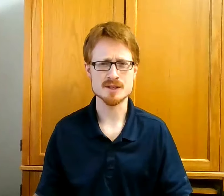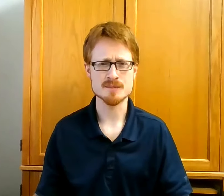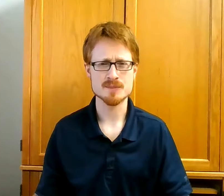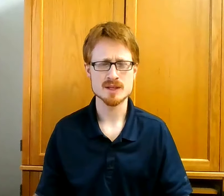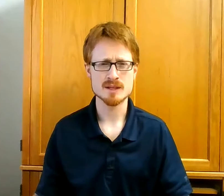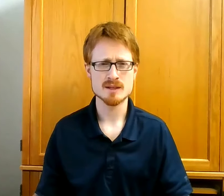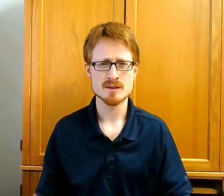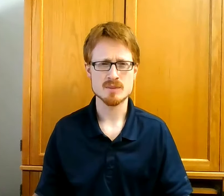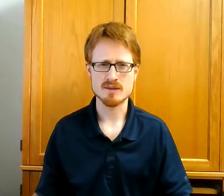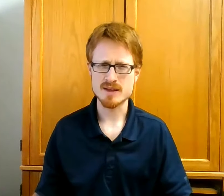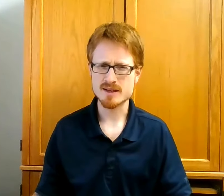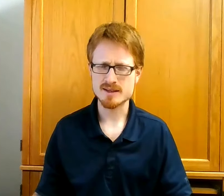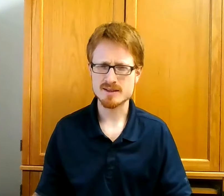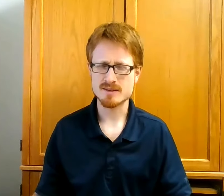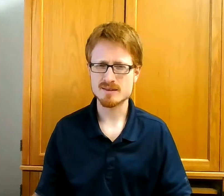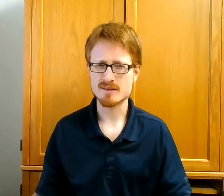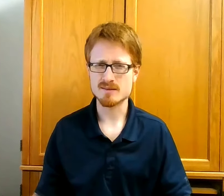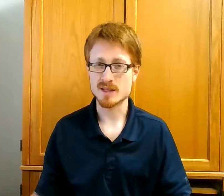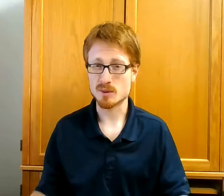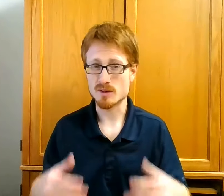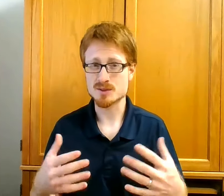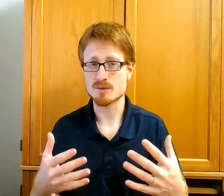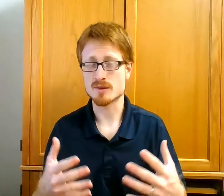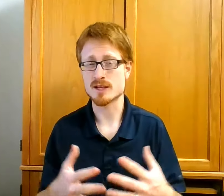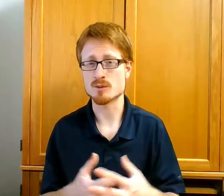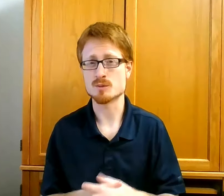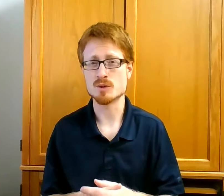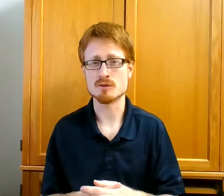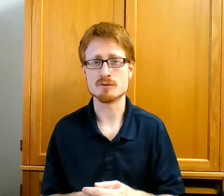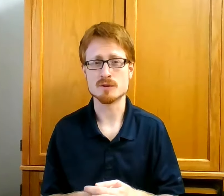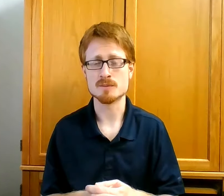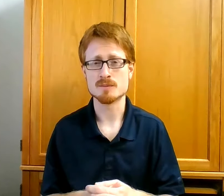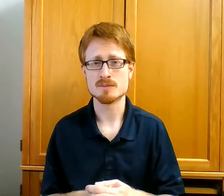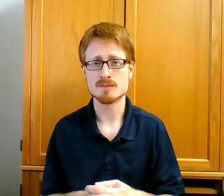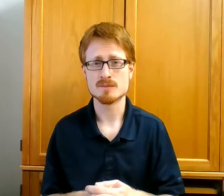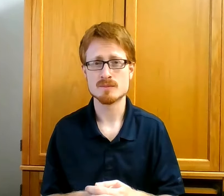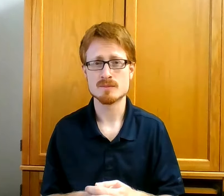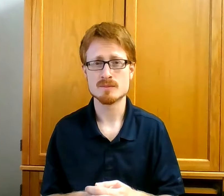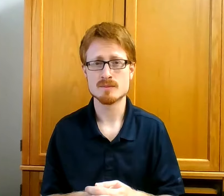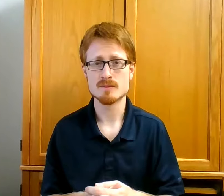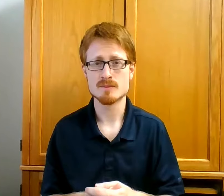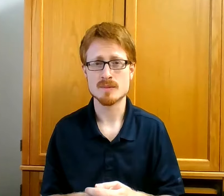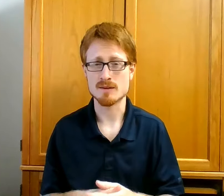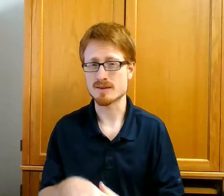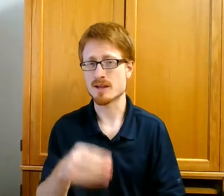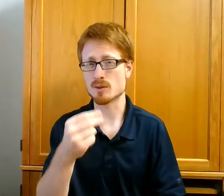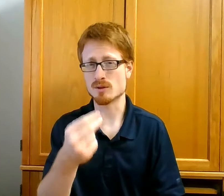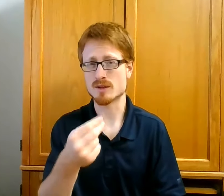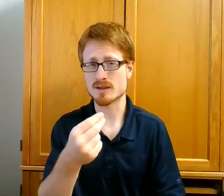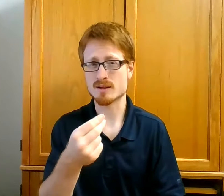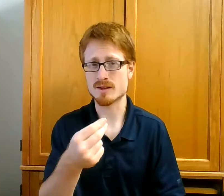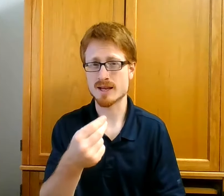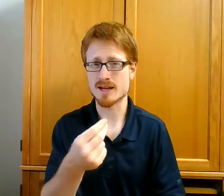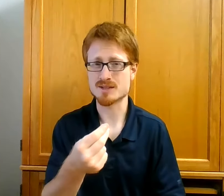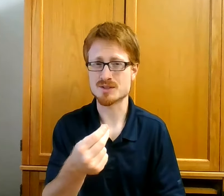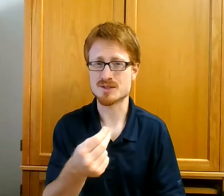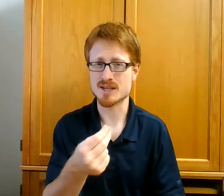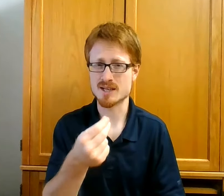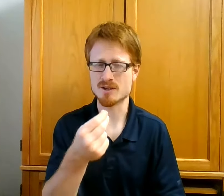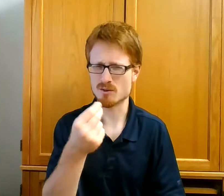But I think they would also think it was beautiful. I think they would look at us and say, you know,